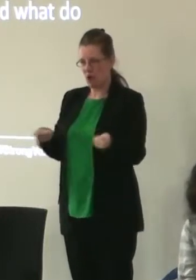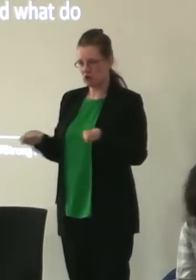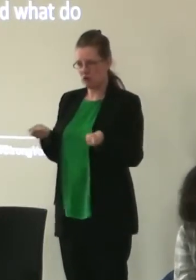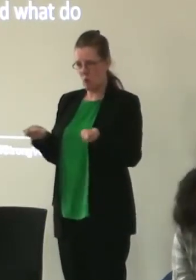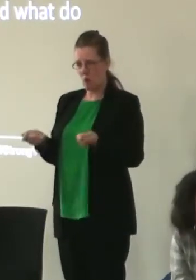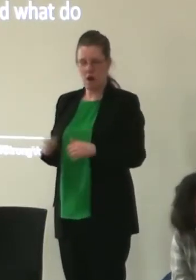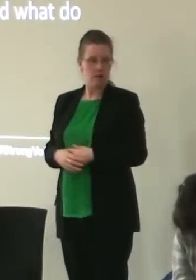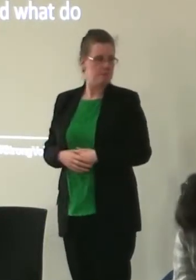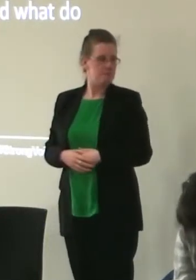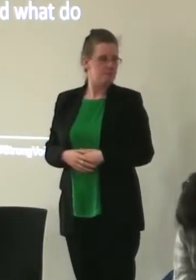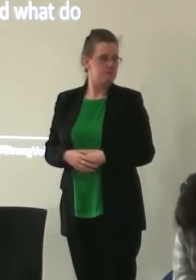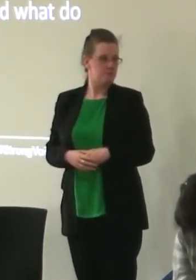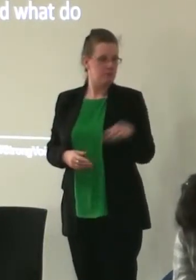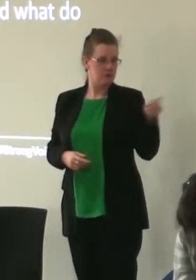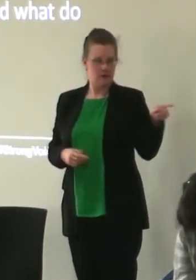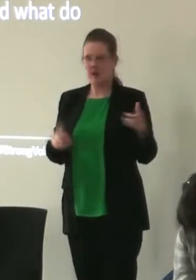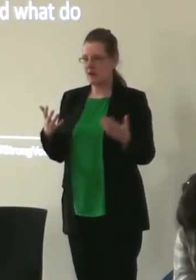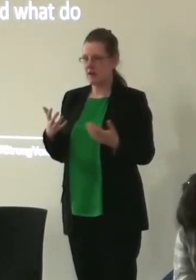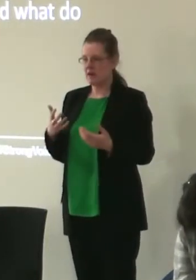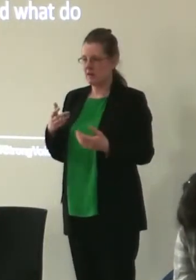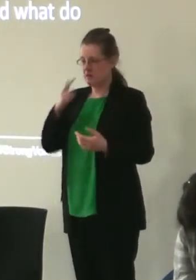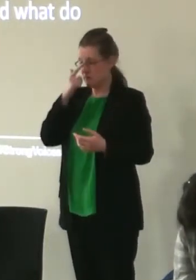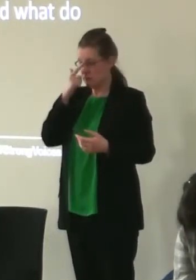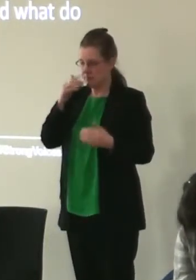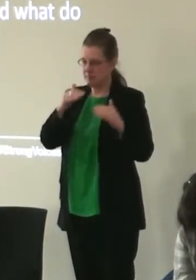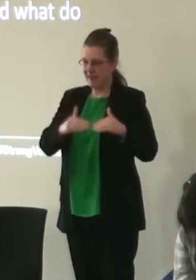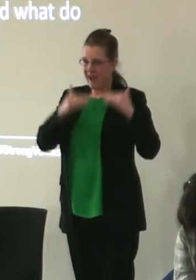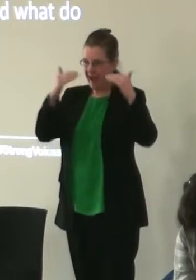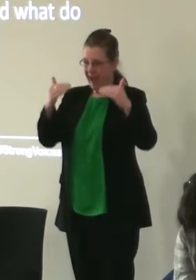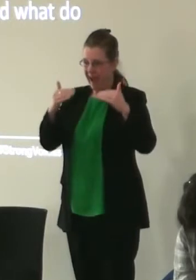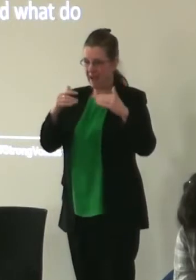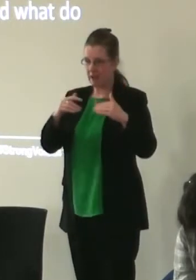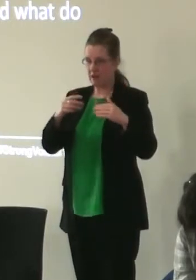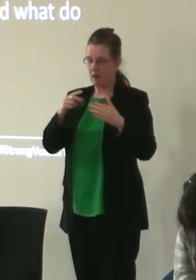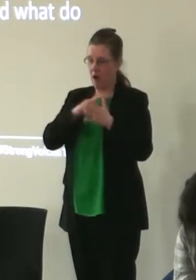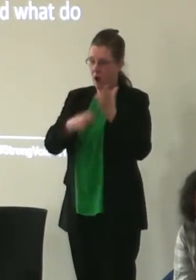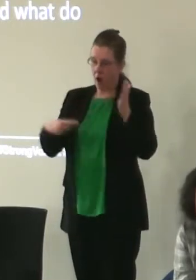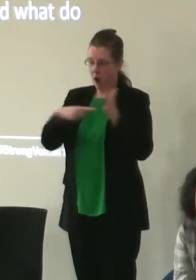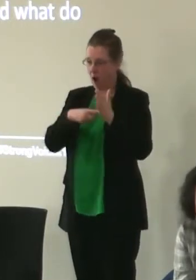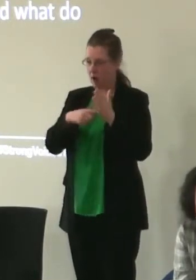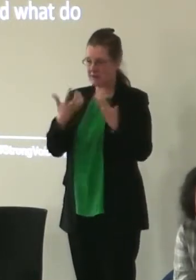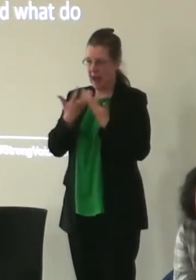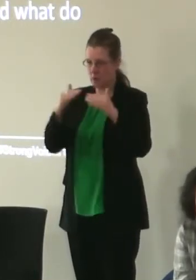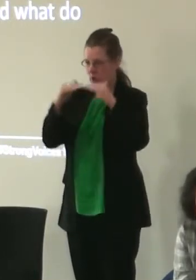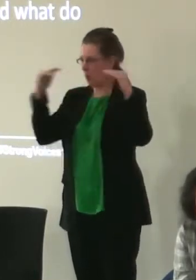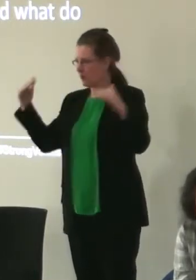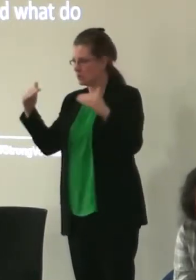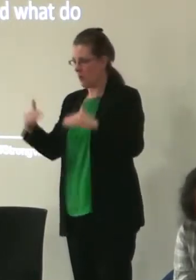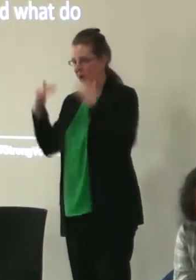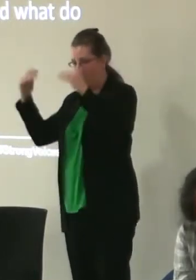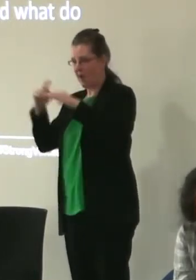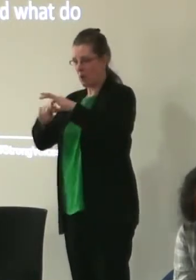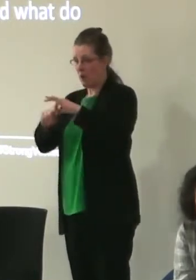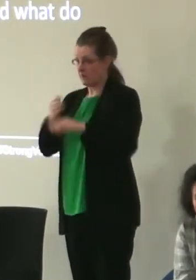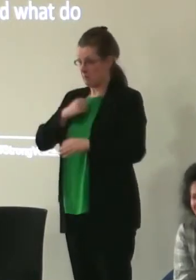sometimes and how far do we equate high art with high quality and should we be doing that because actually my